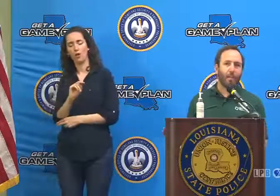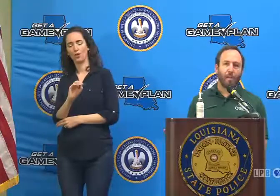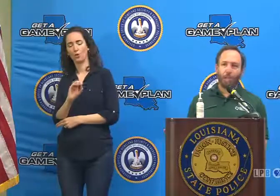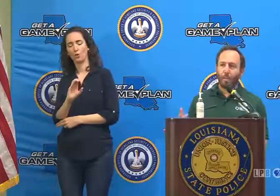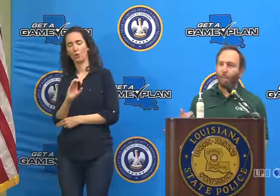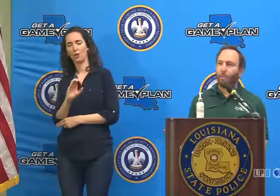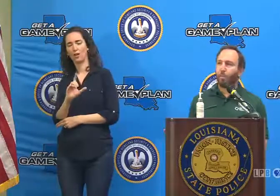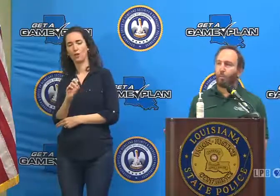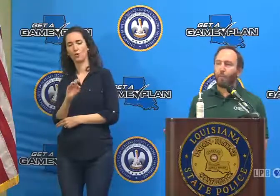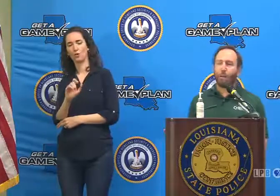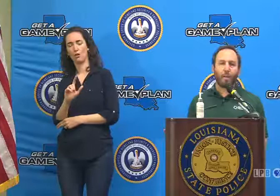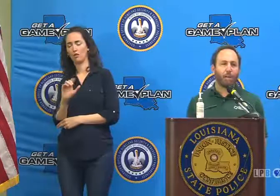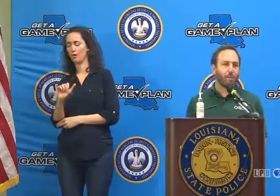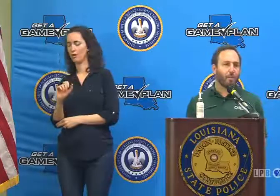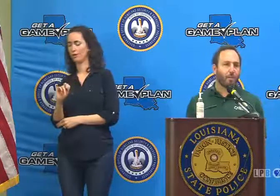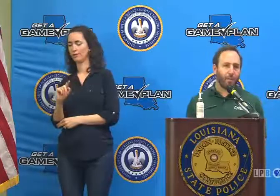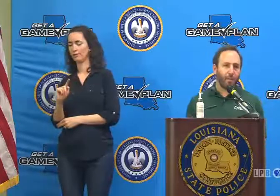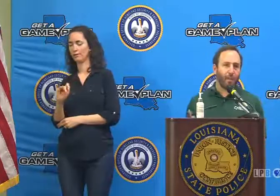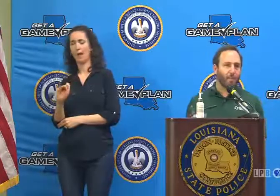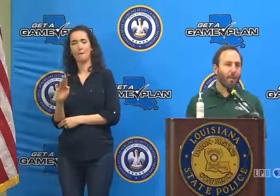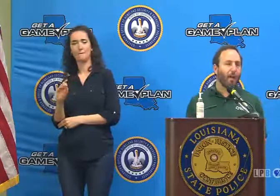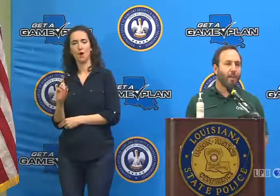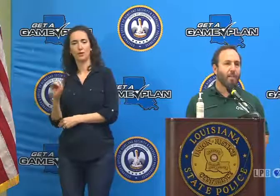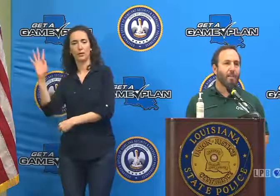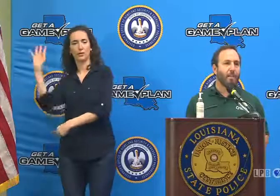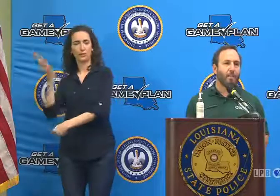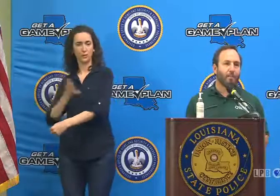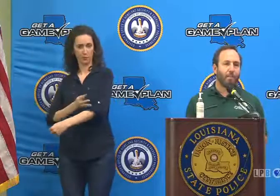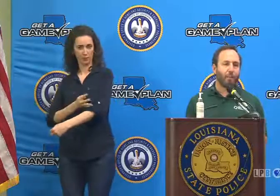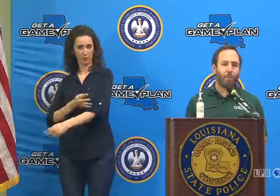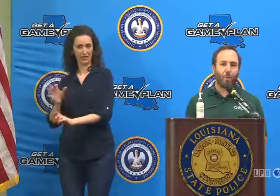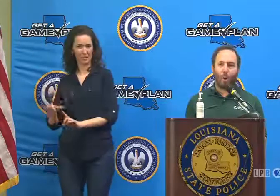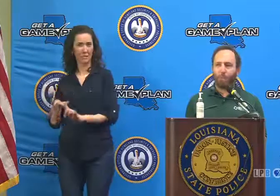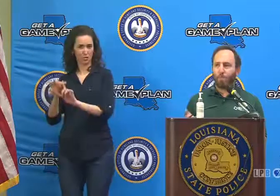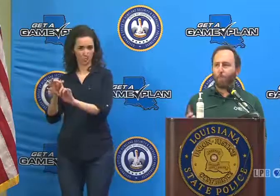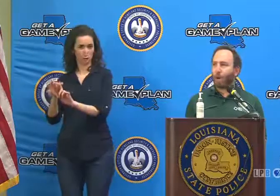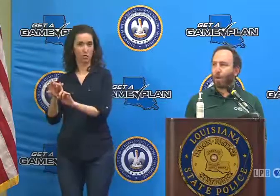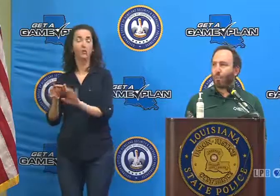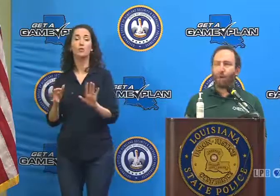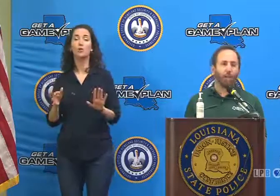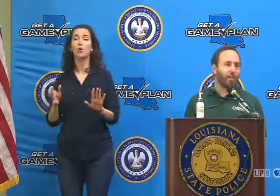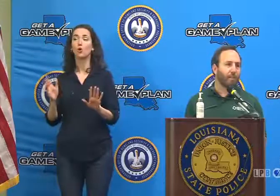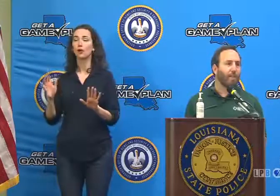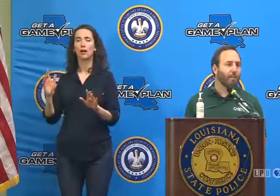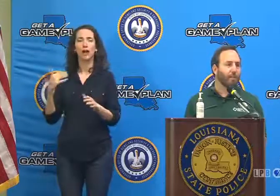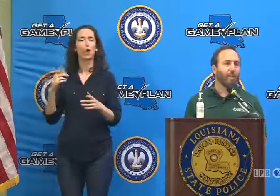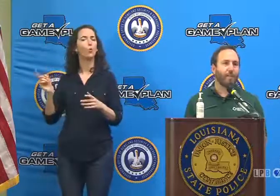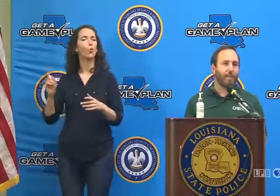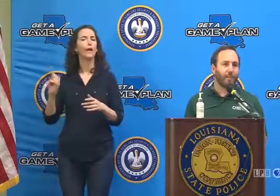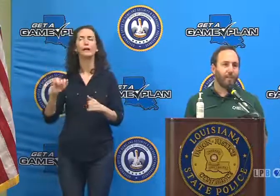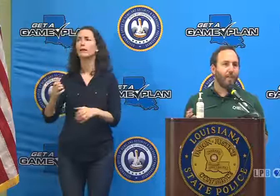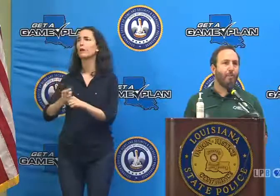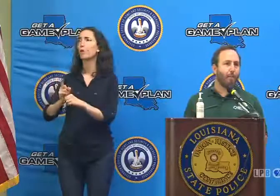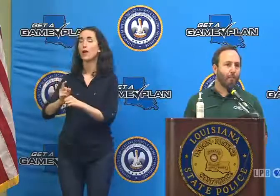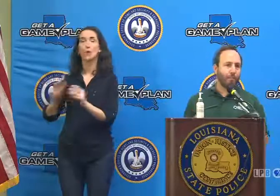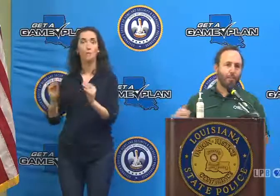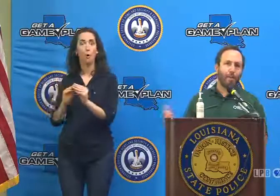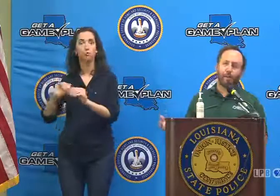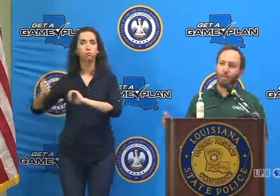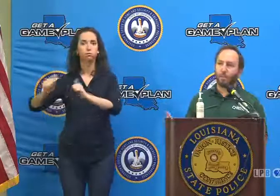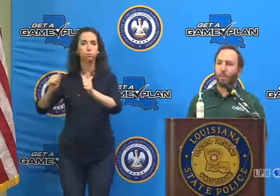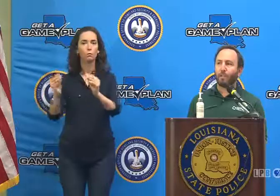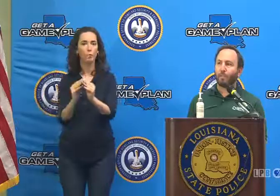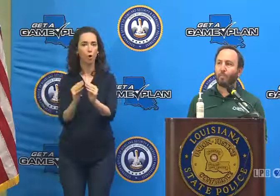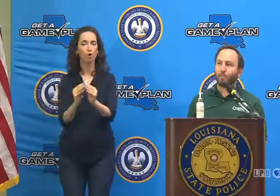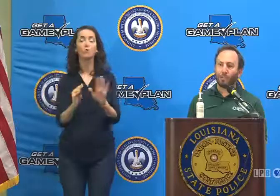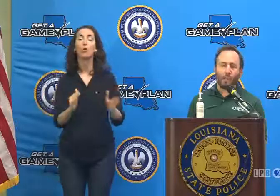hospital. Again, monoclonal antibodies are specifically designed for people who have mild or moderate illness to keep them from